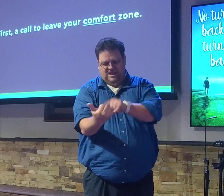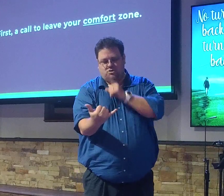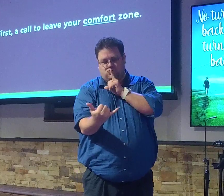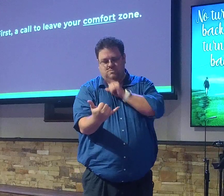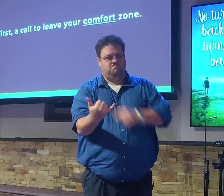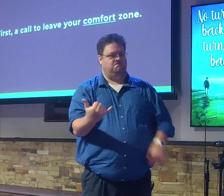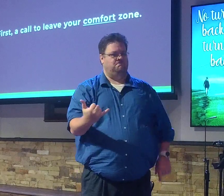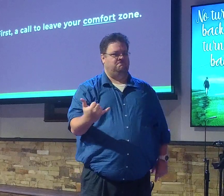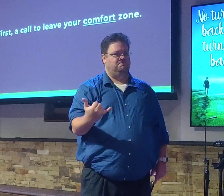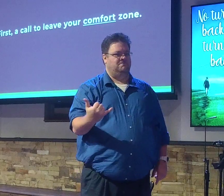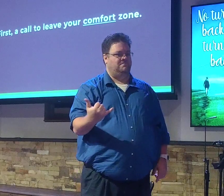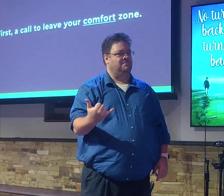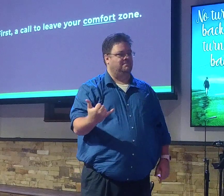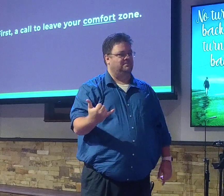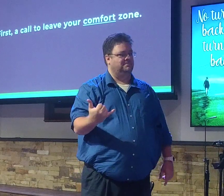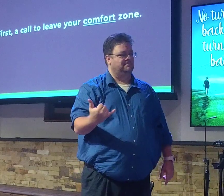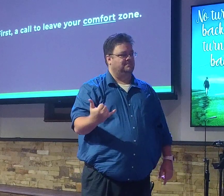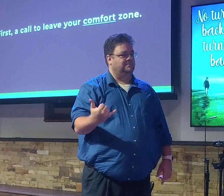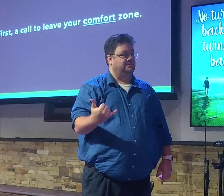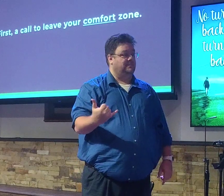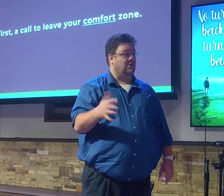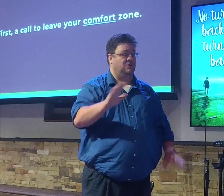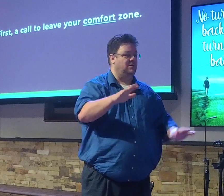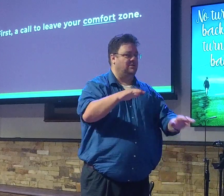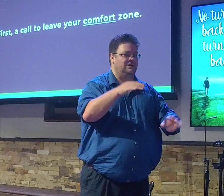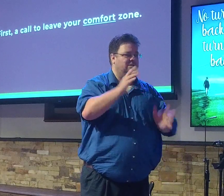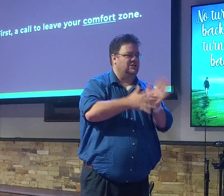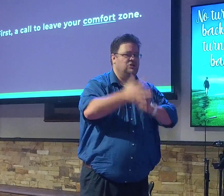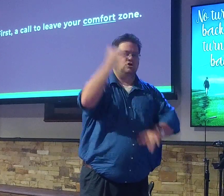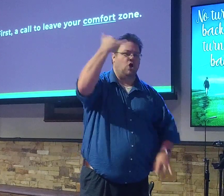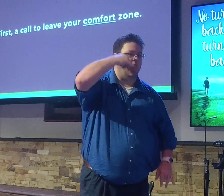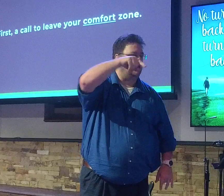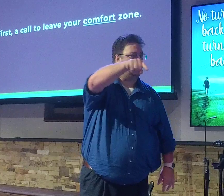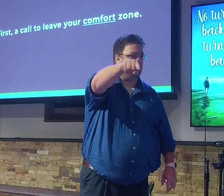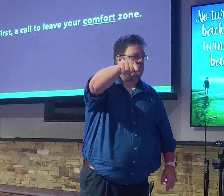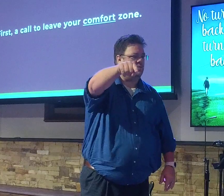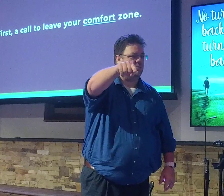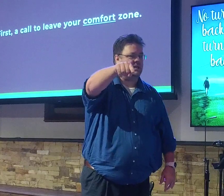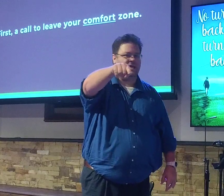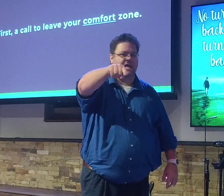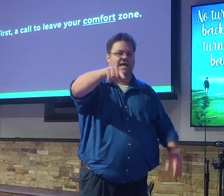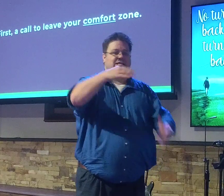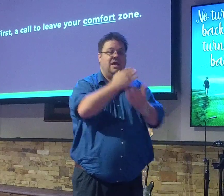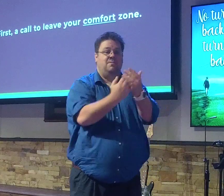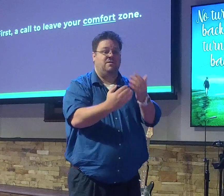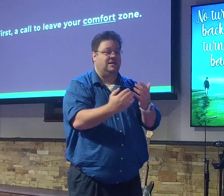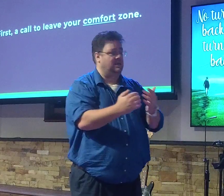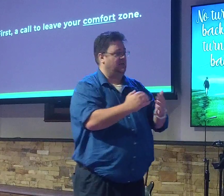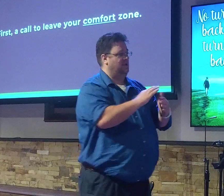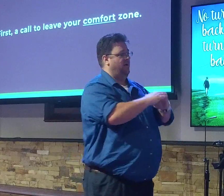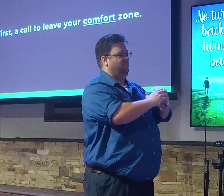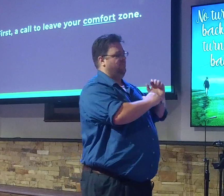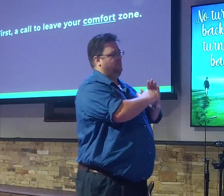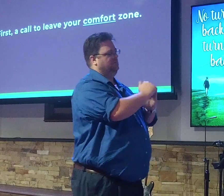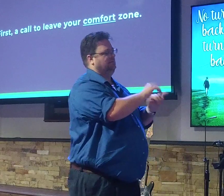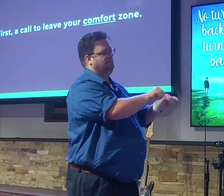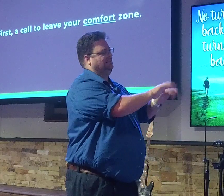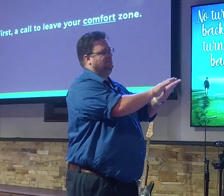hear it. Well, Jesus is calling. And some of you need to leave your comfort zone. And you need to enter into a